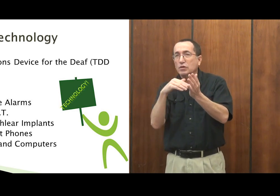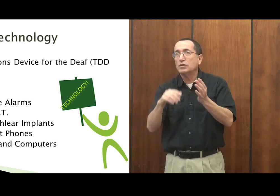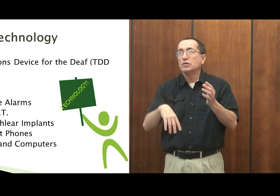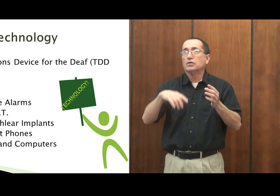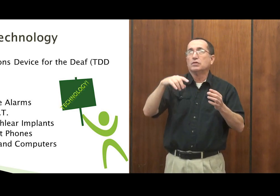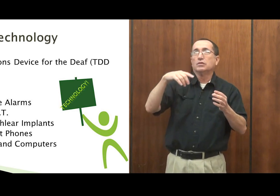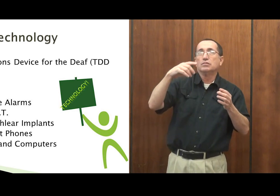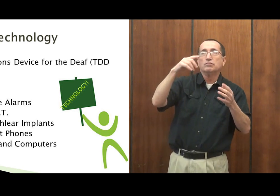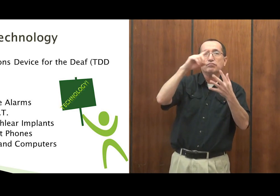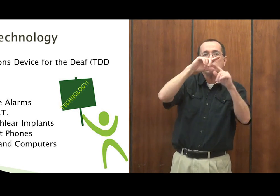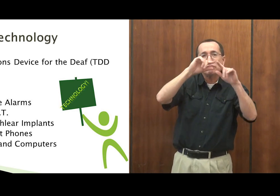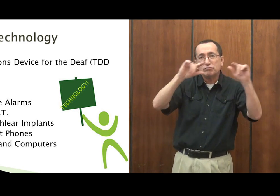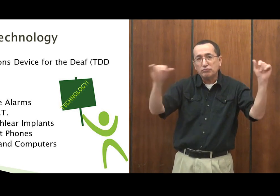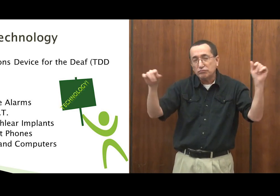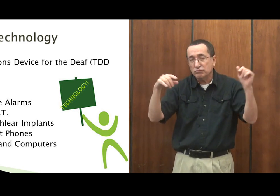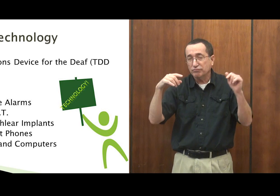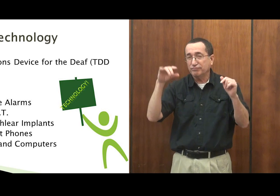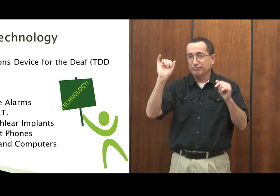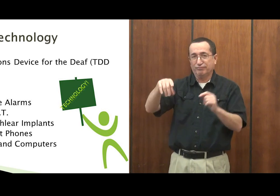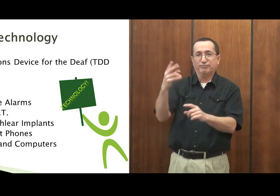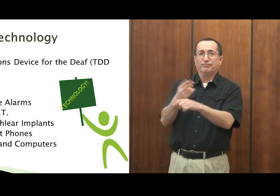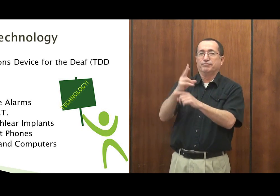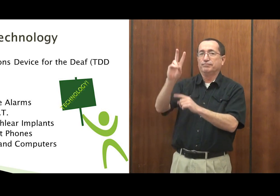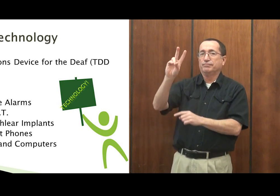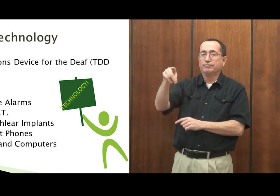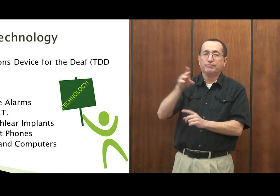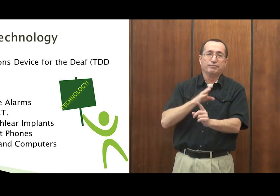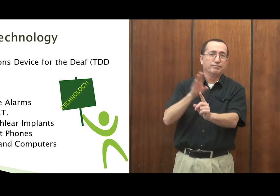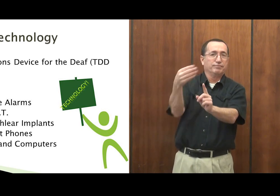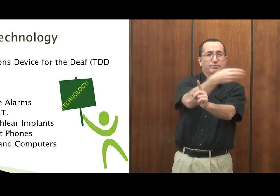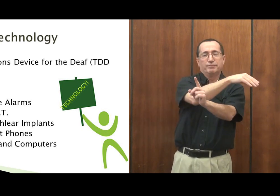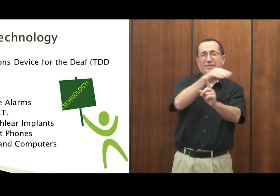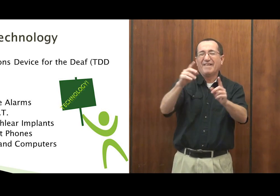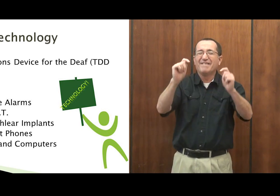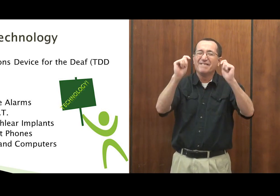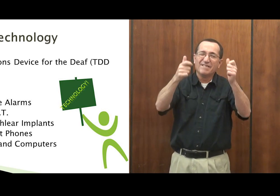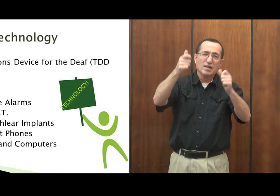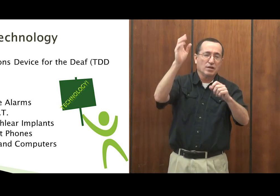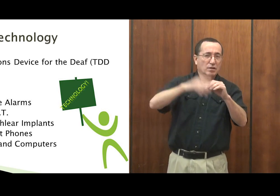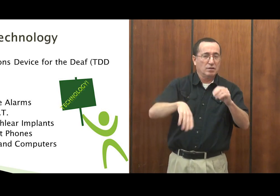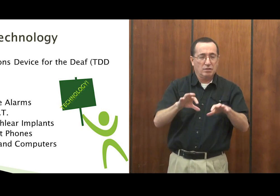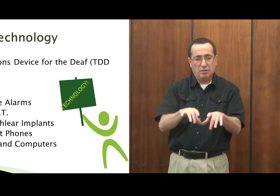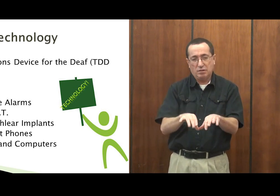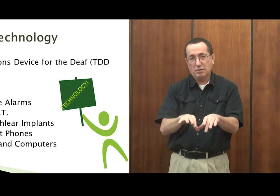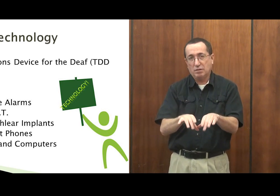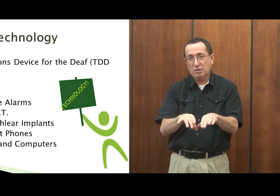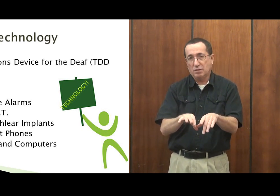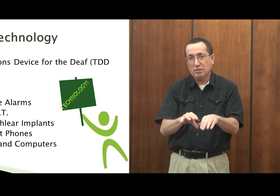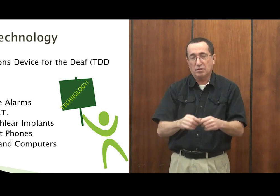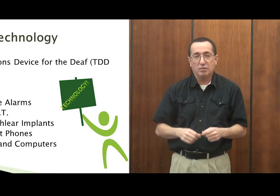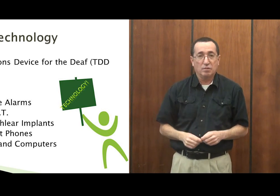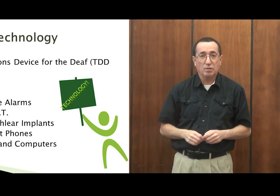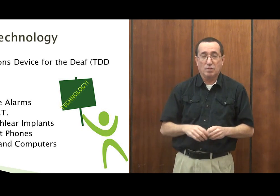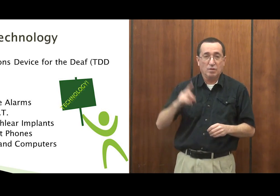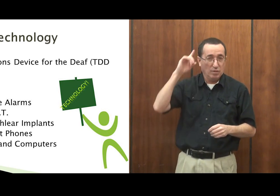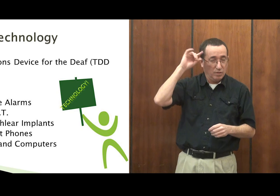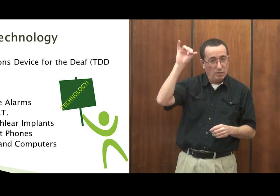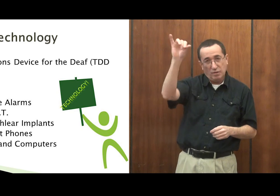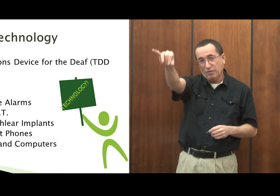for the pizza. You could do doctor visits, lawyer calls, anything. It's so much easier today to use a